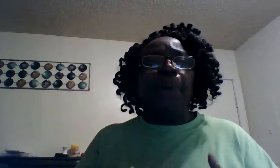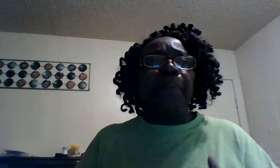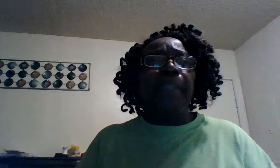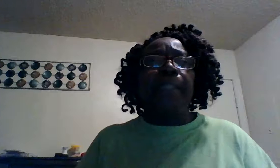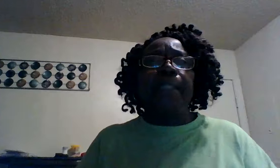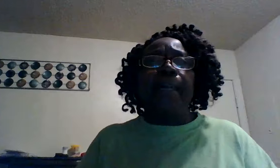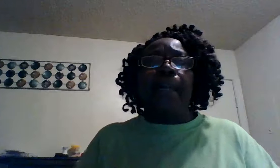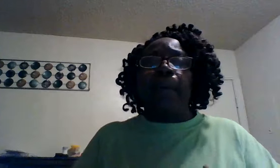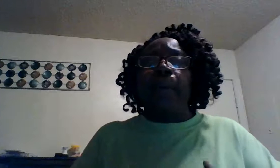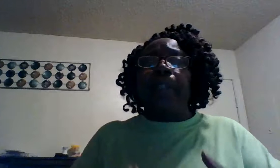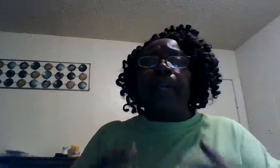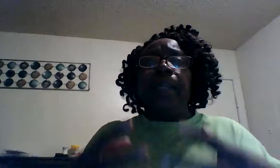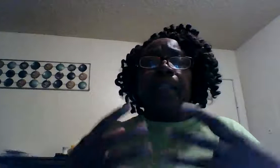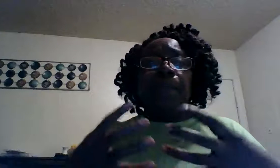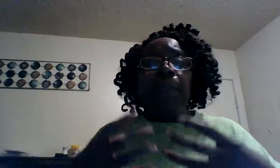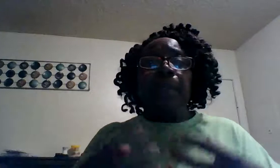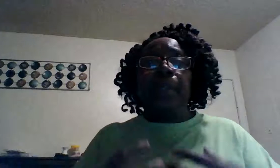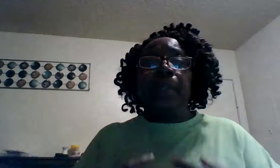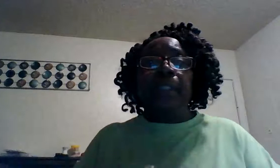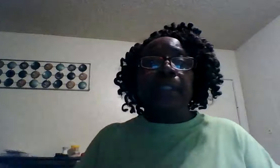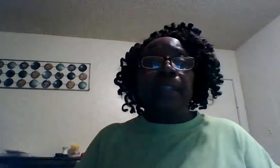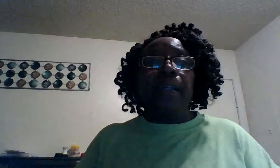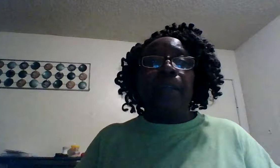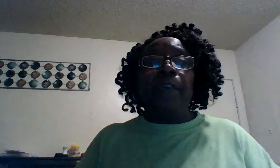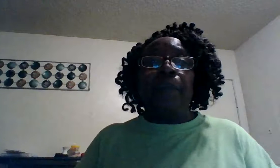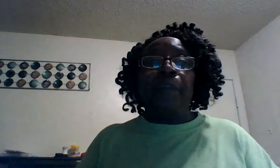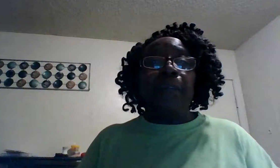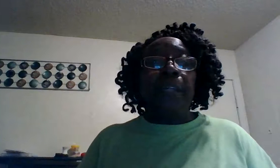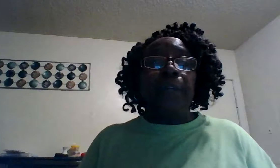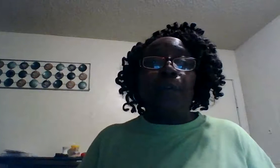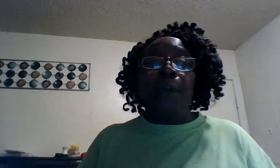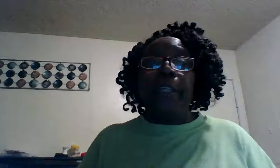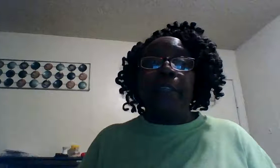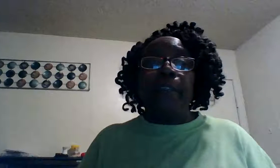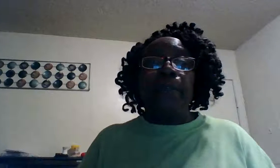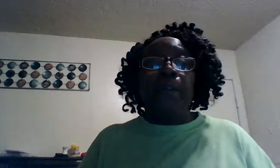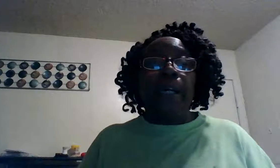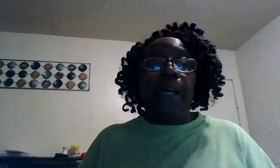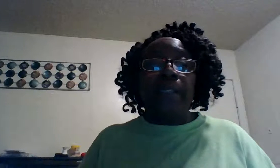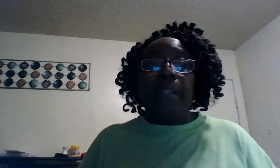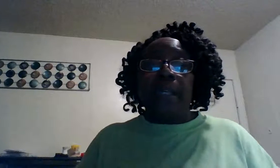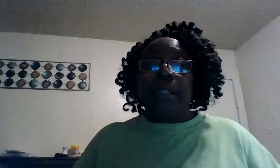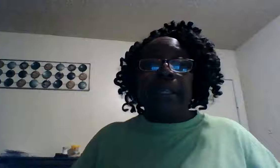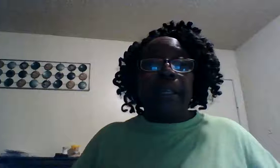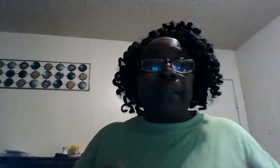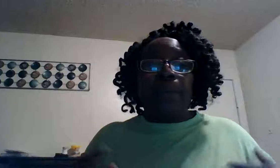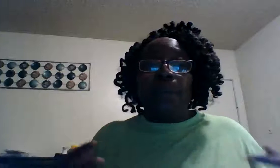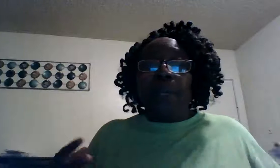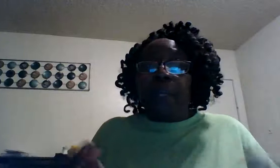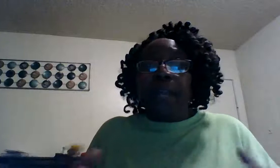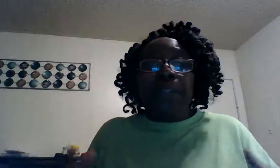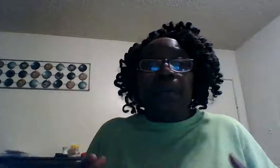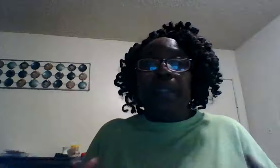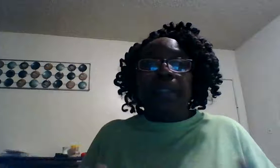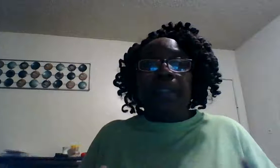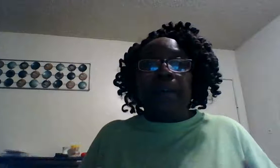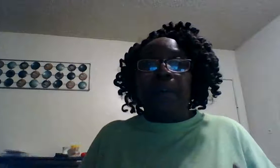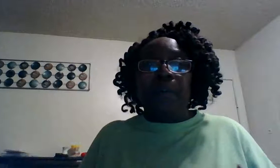peace with that spirit of his love of fruit running through us then we're not doing this stuff on